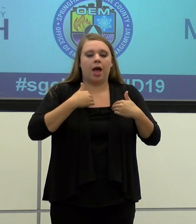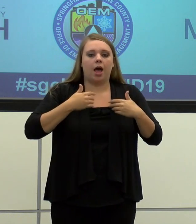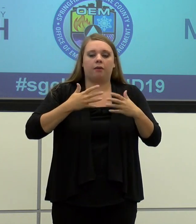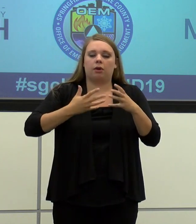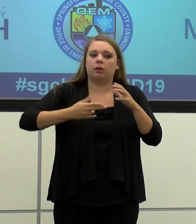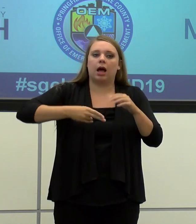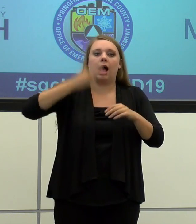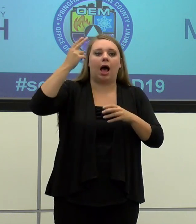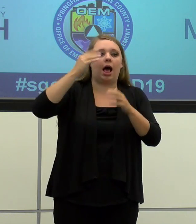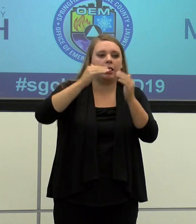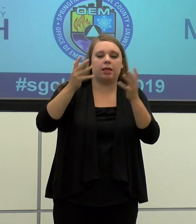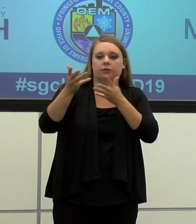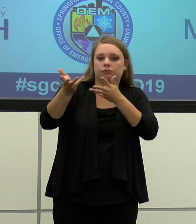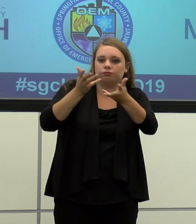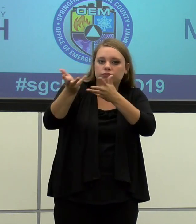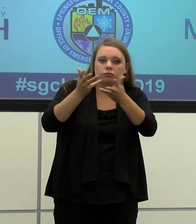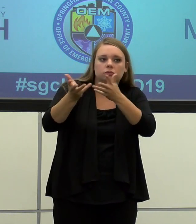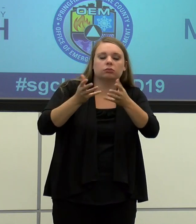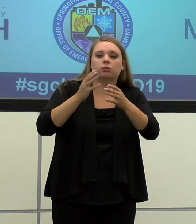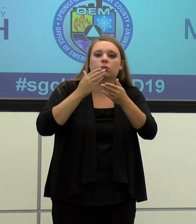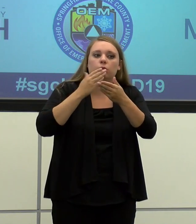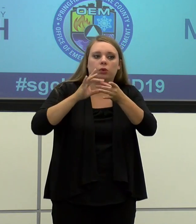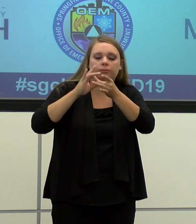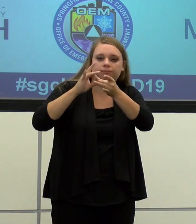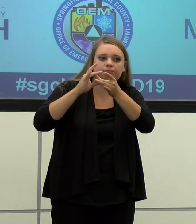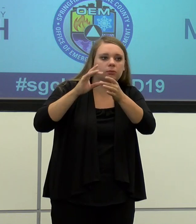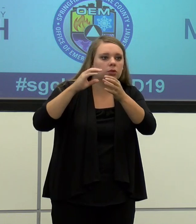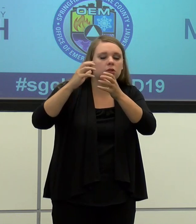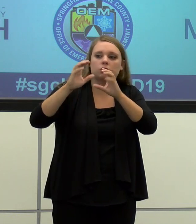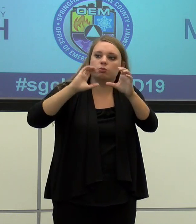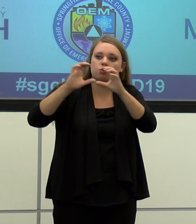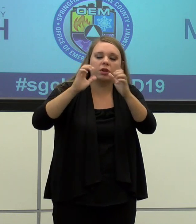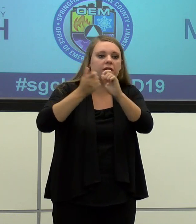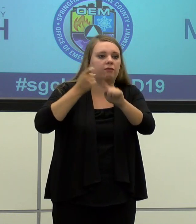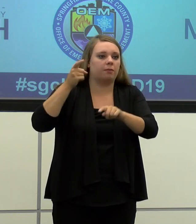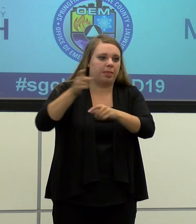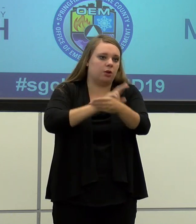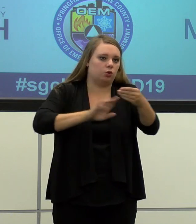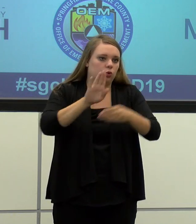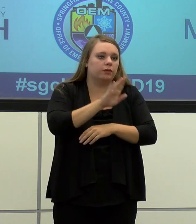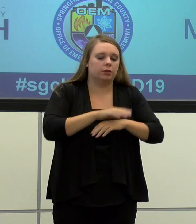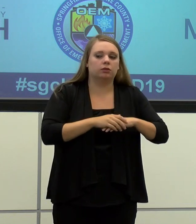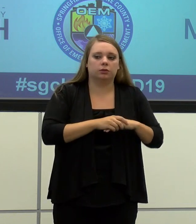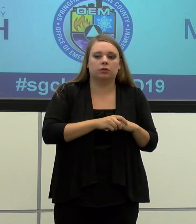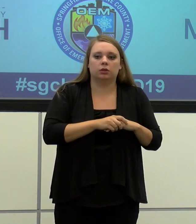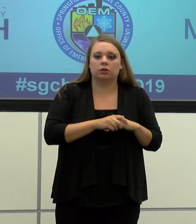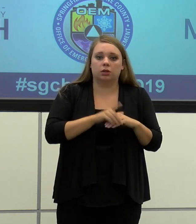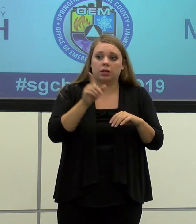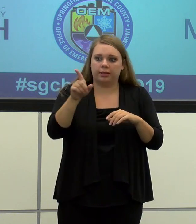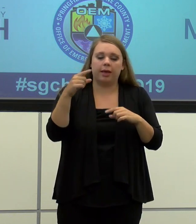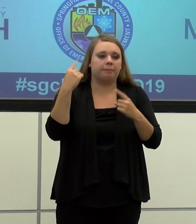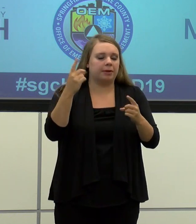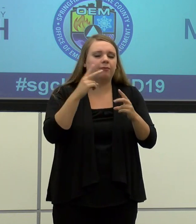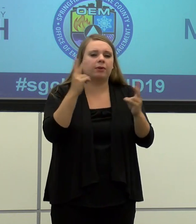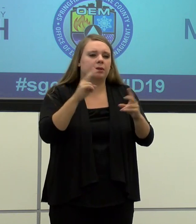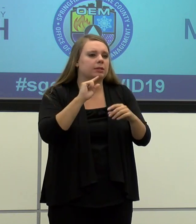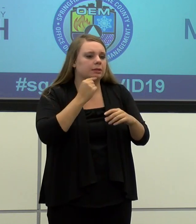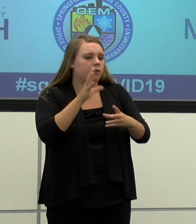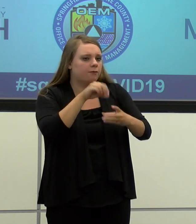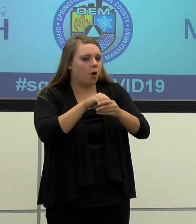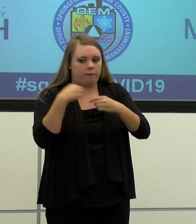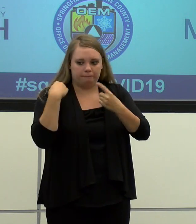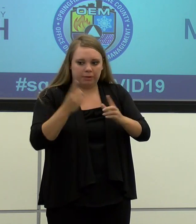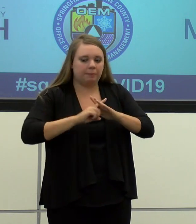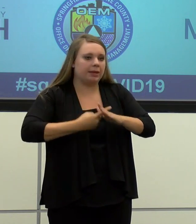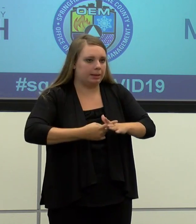level of engagement of any community. Uh, they've been, uh, at the table and, and very serious about this from the